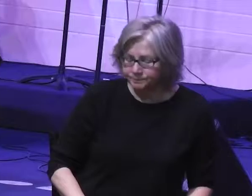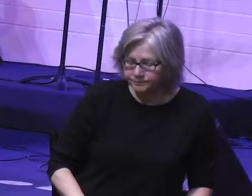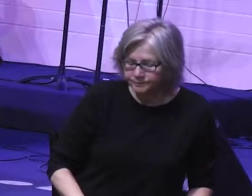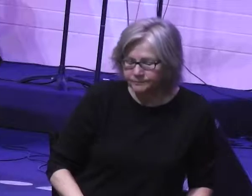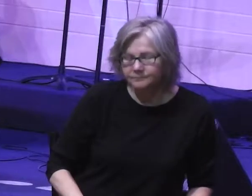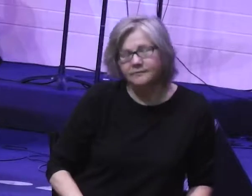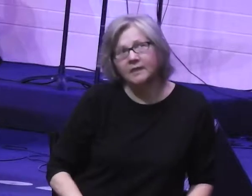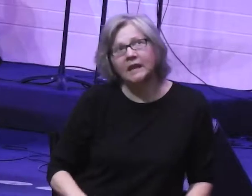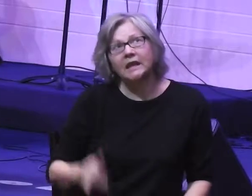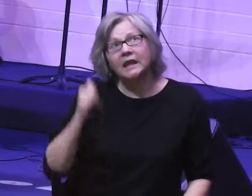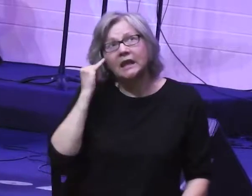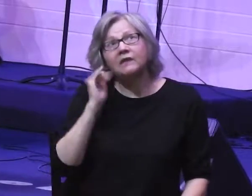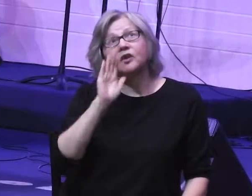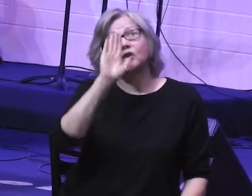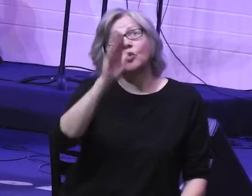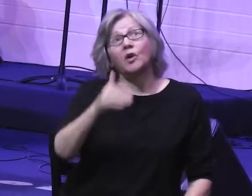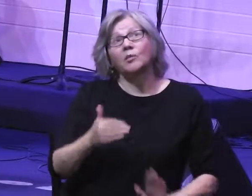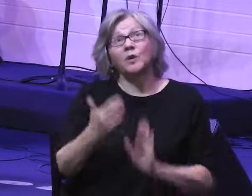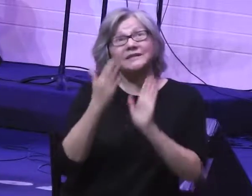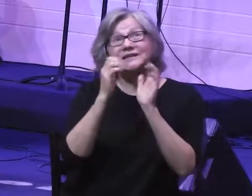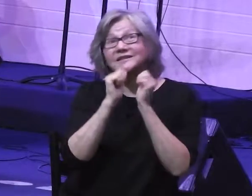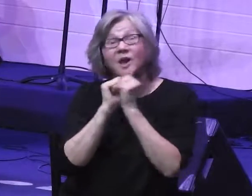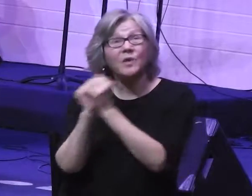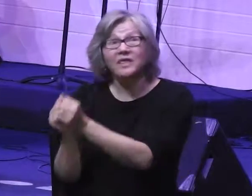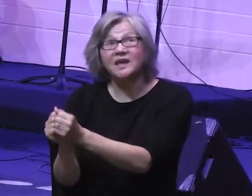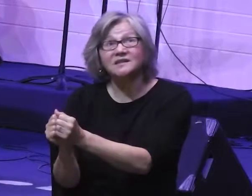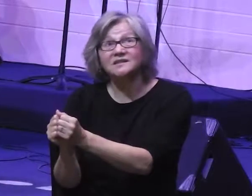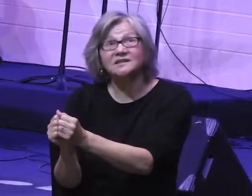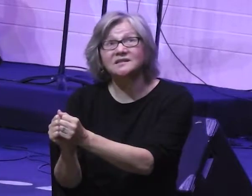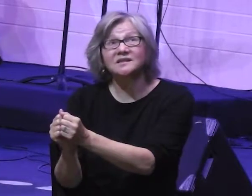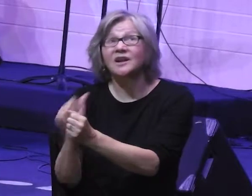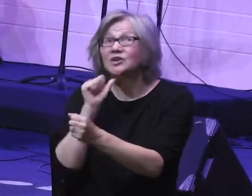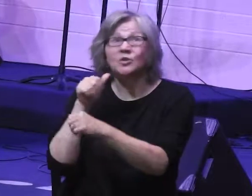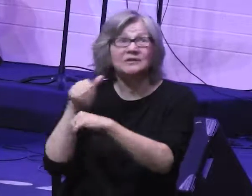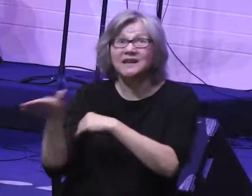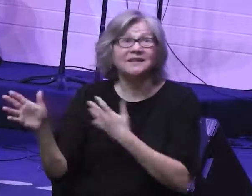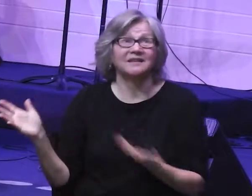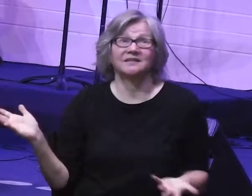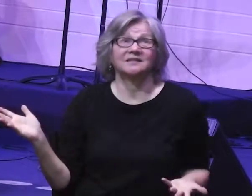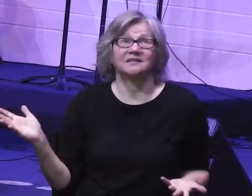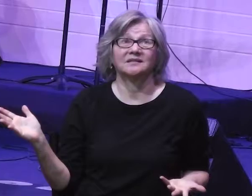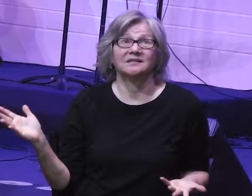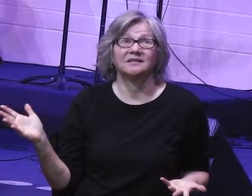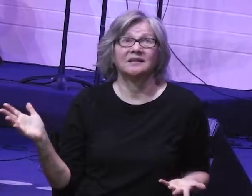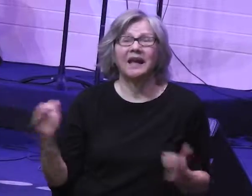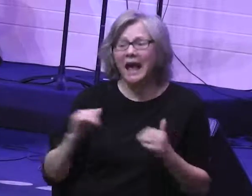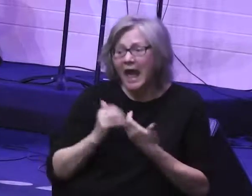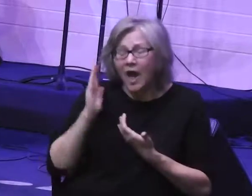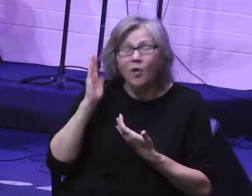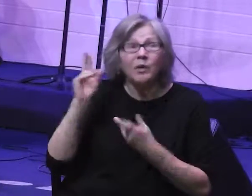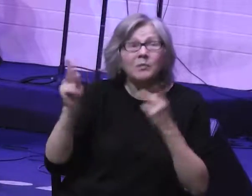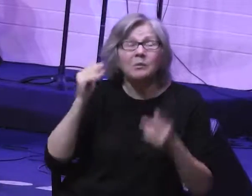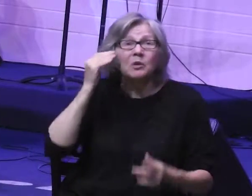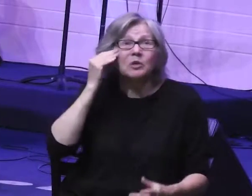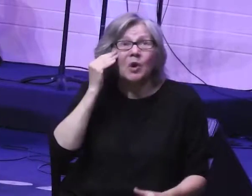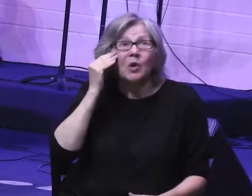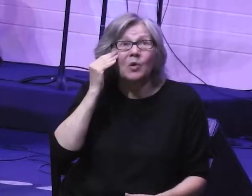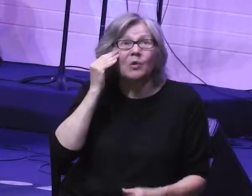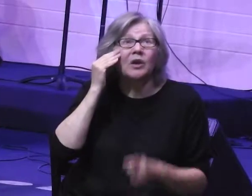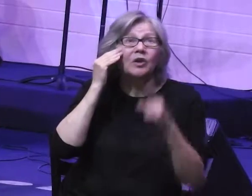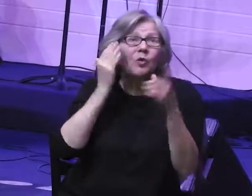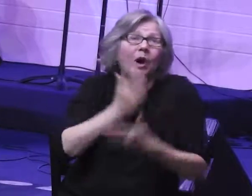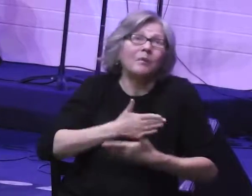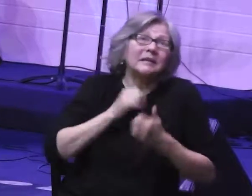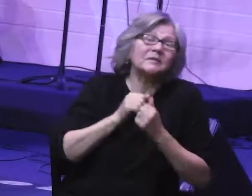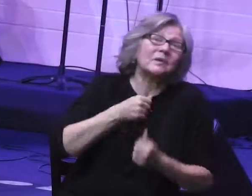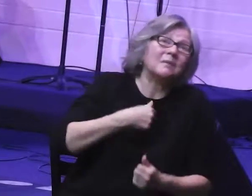Then Moses said to him, If your presence does not go with us, do not send us up from here. How will anyone know that